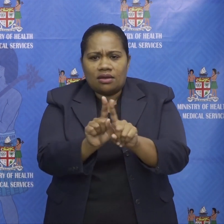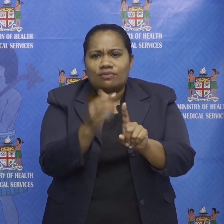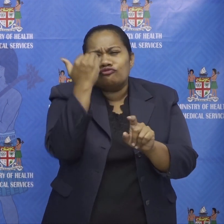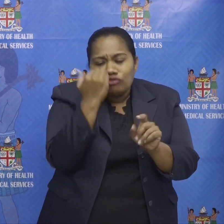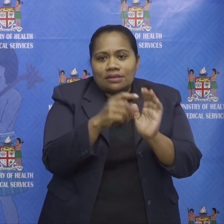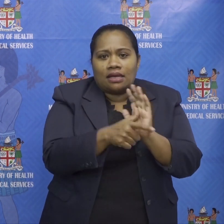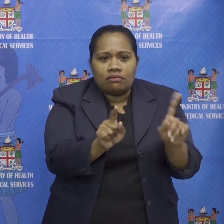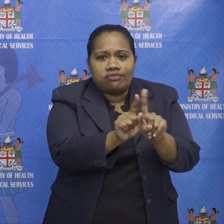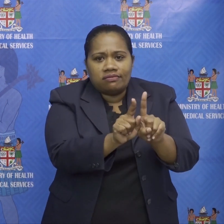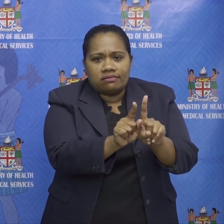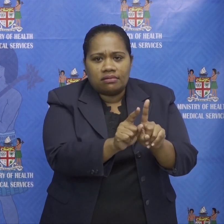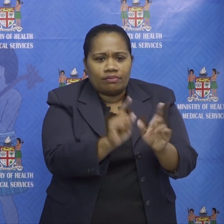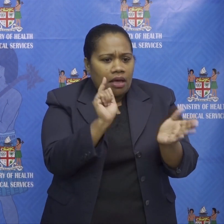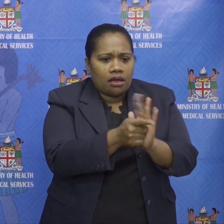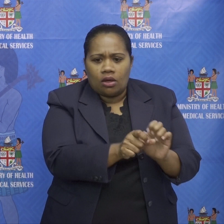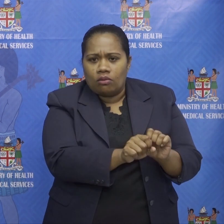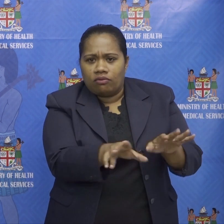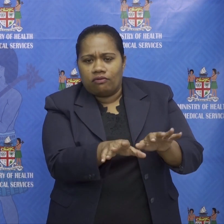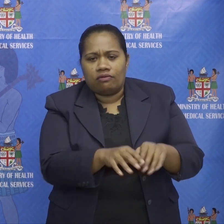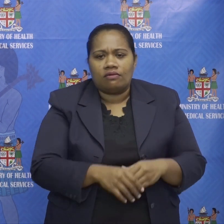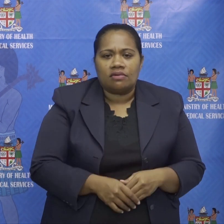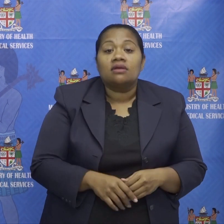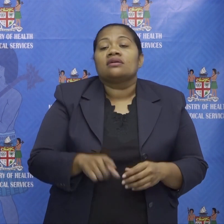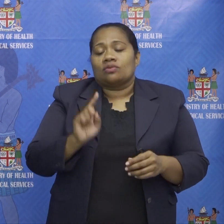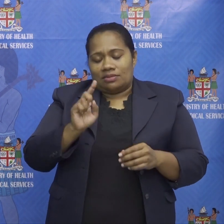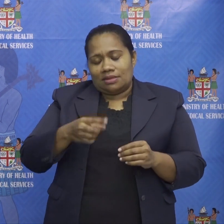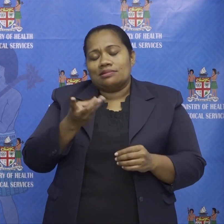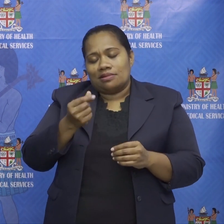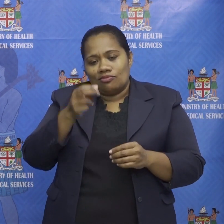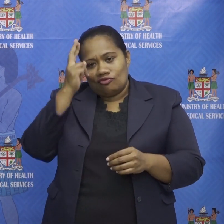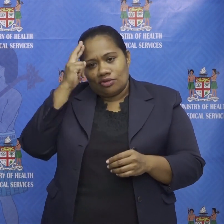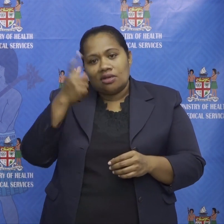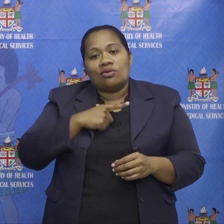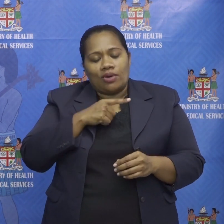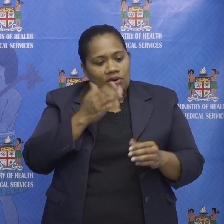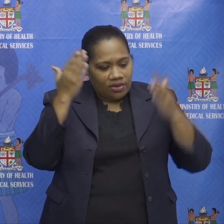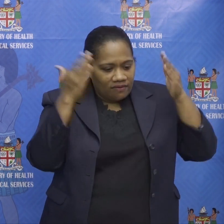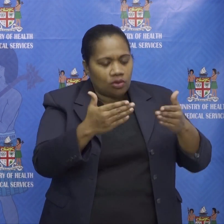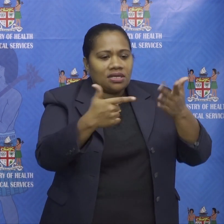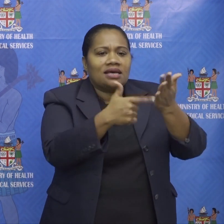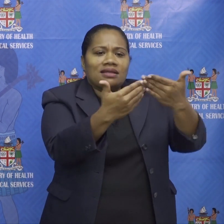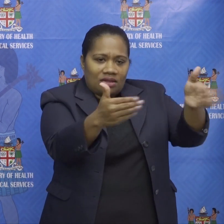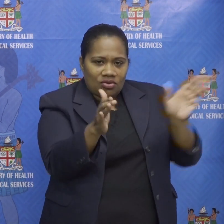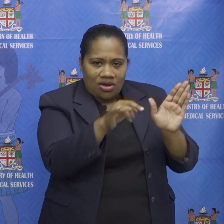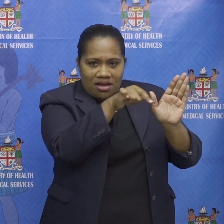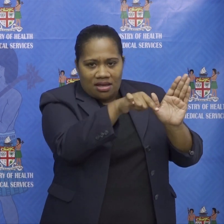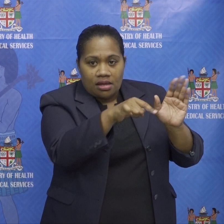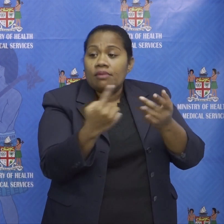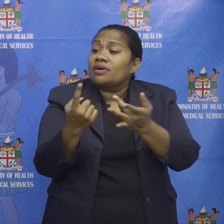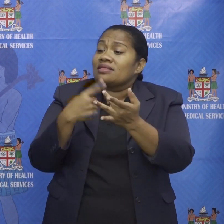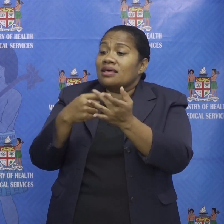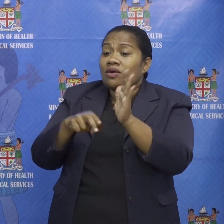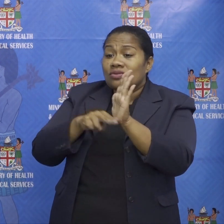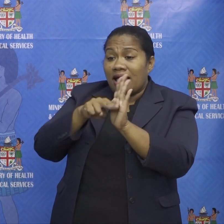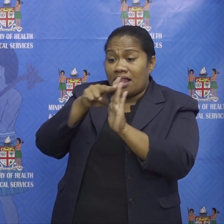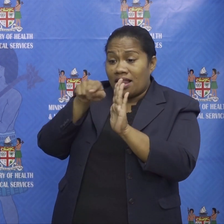reason that we are focusing mostly on tanua the other hotels have not had uh cases that originate